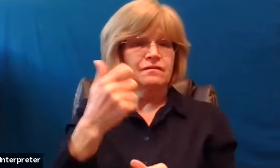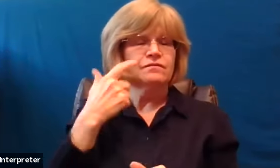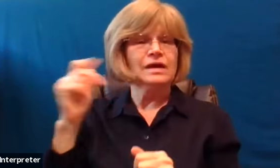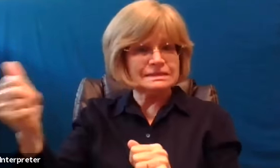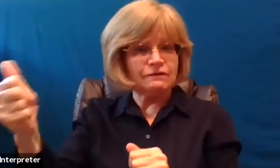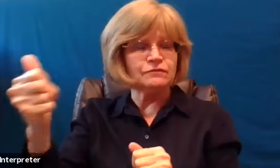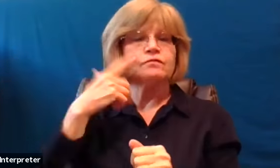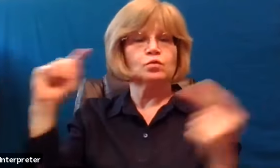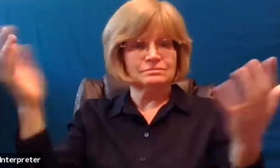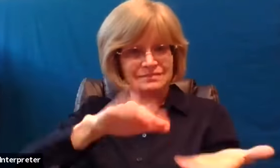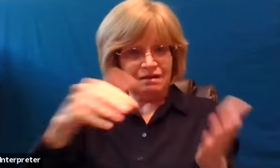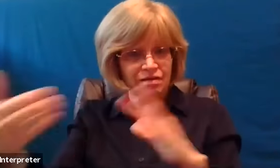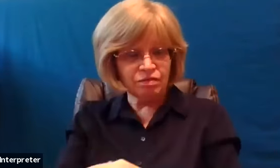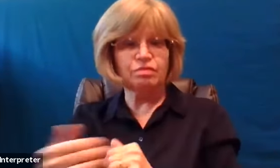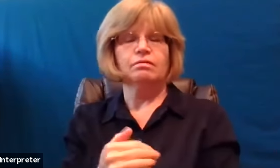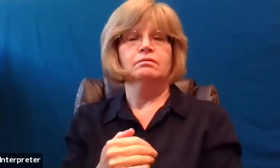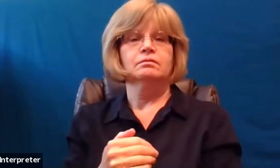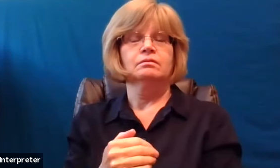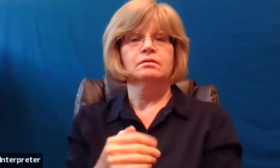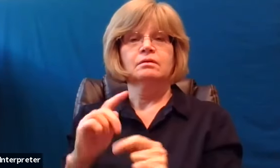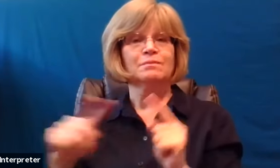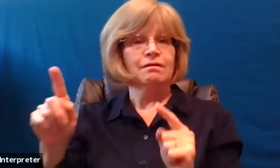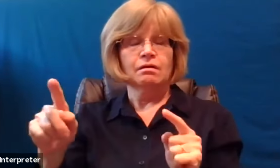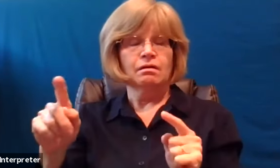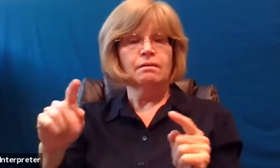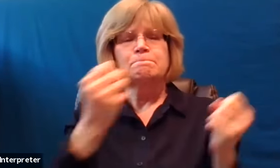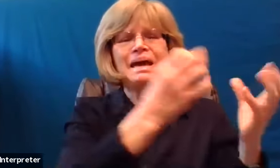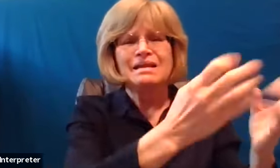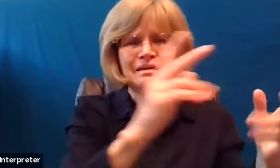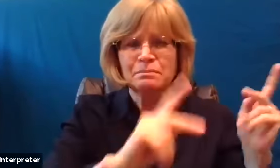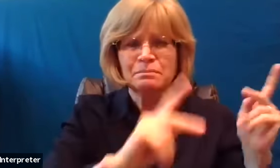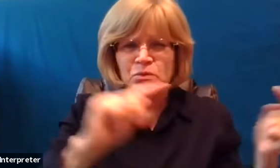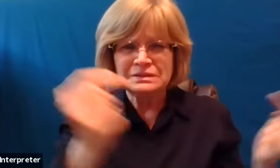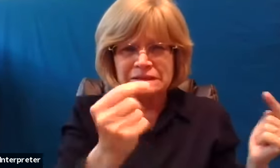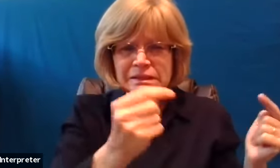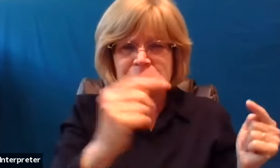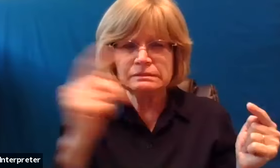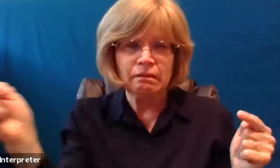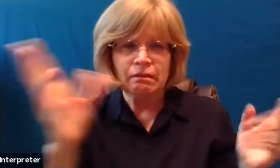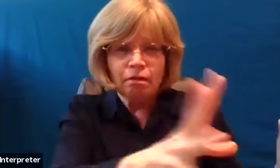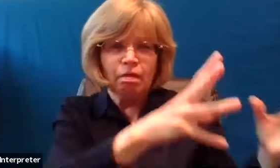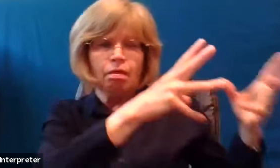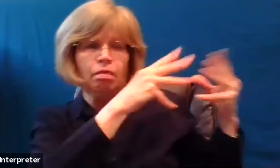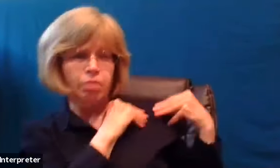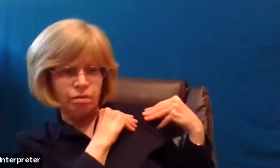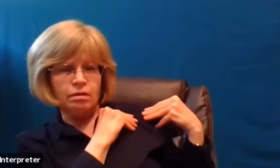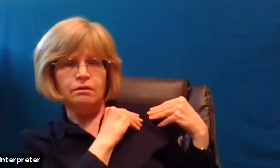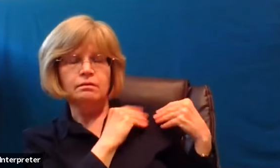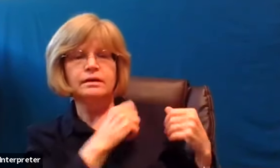transgressors. Yet he bore the sin of many, and made intercession for the transgressors. This is